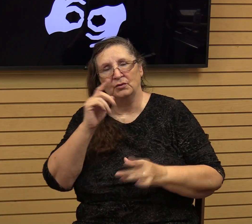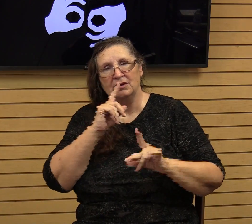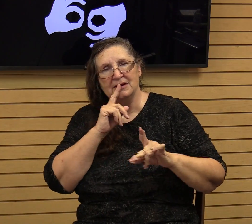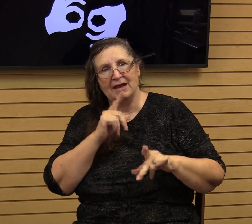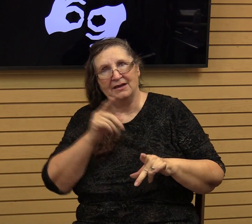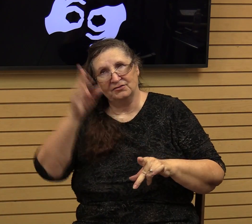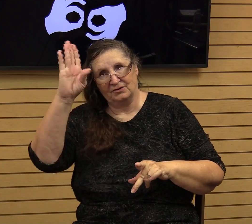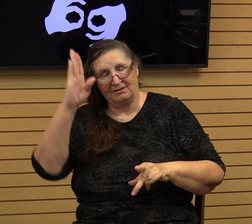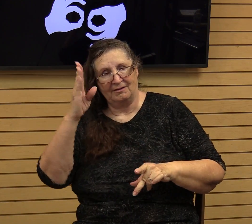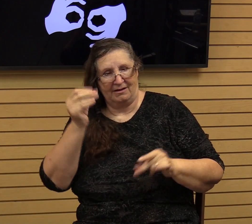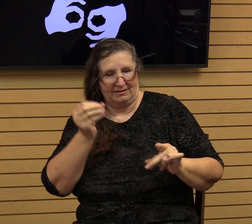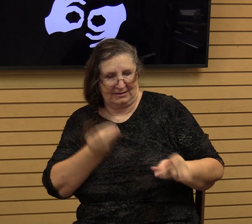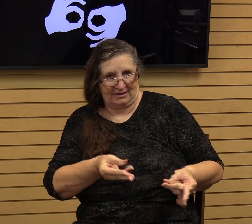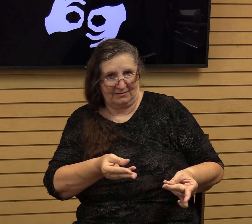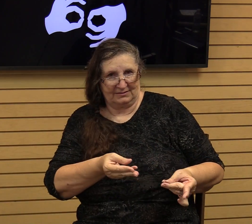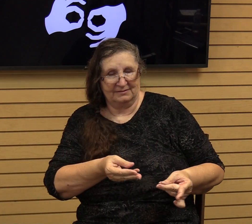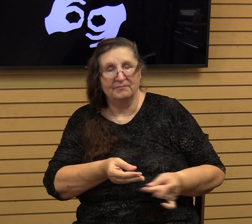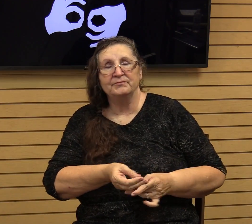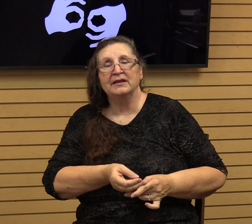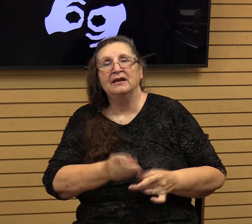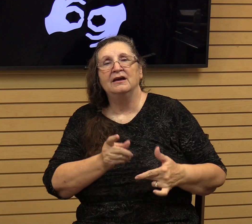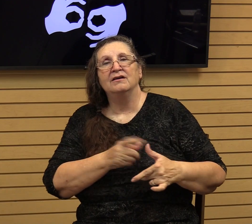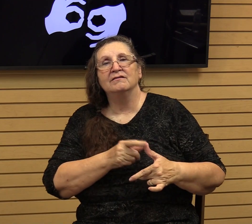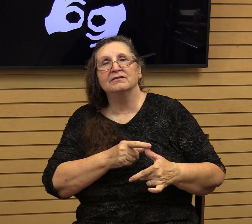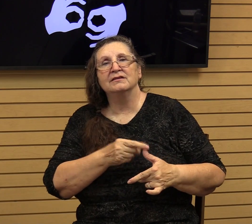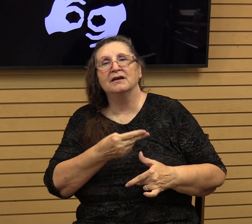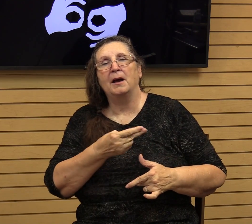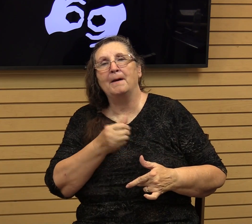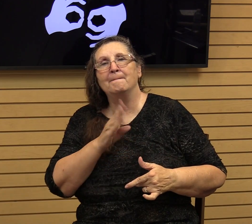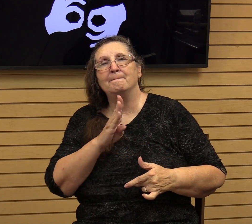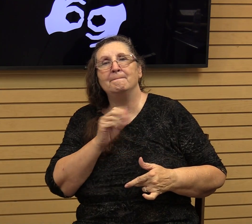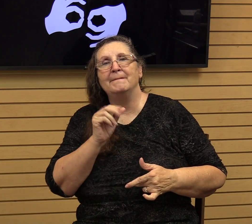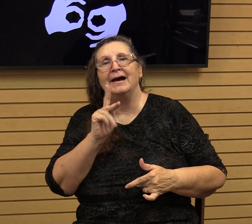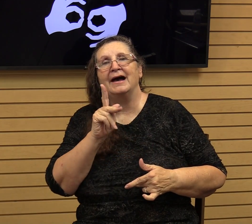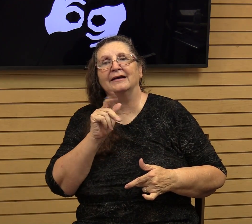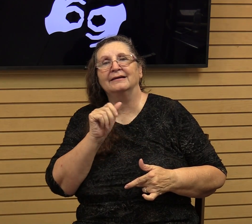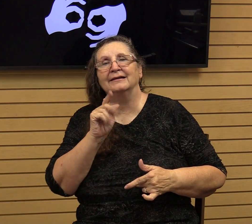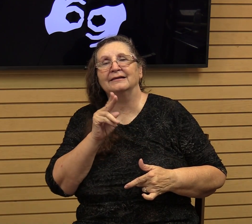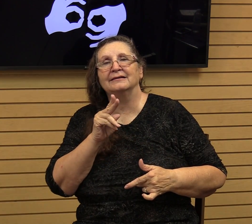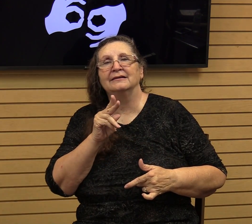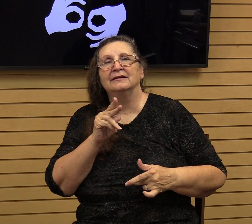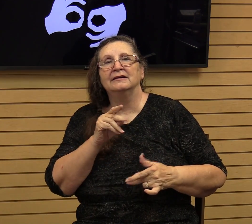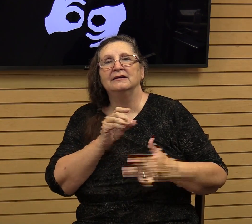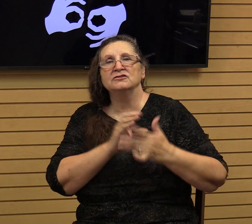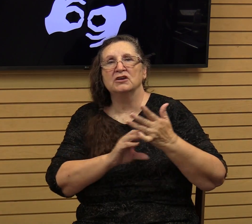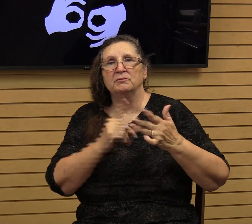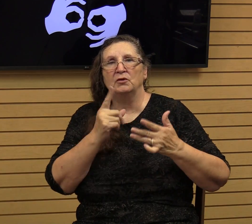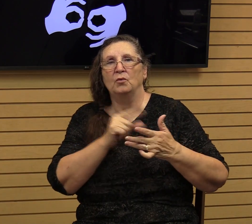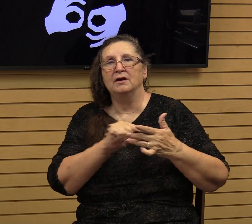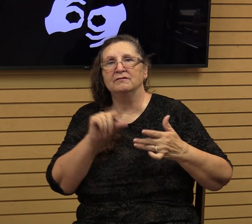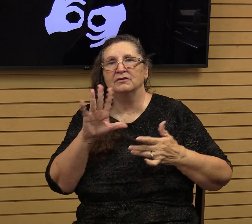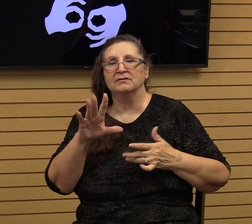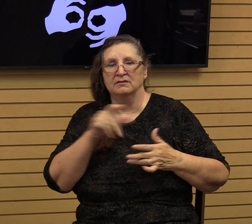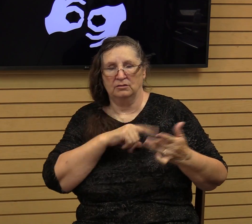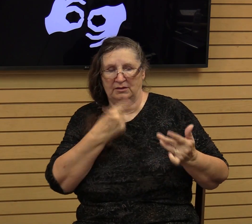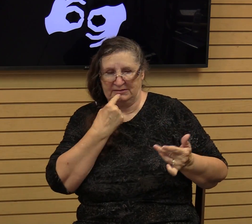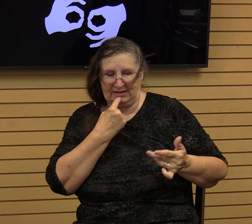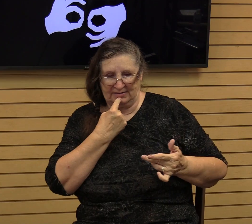the prophet. The first answer is found in Habakkuk chapter one, verse five, and the Lord tells Habakkuk this. He says,